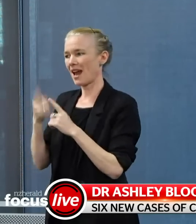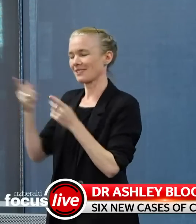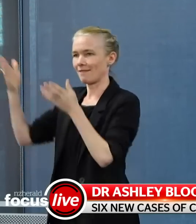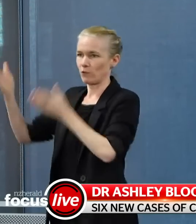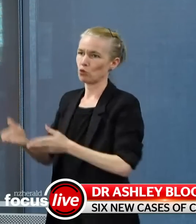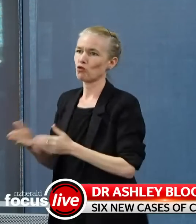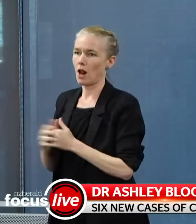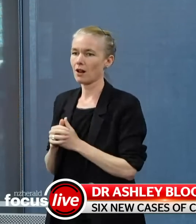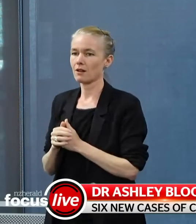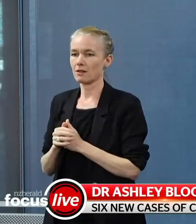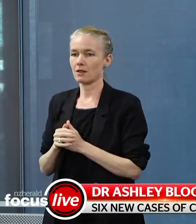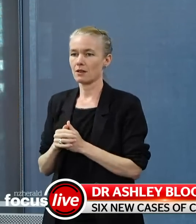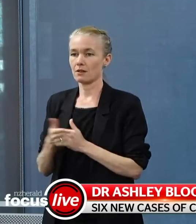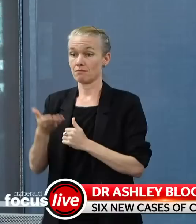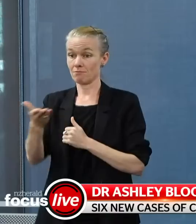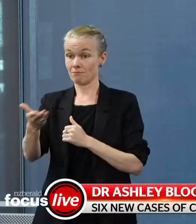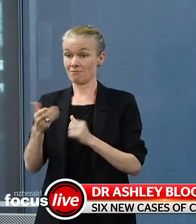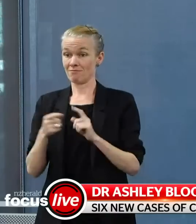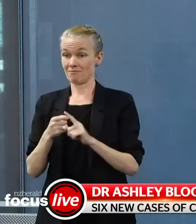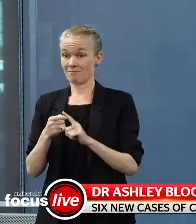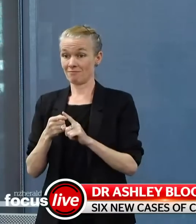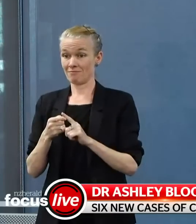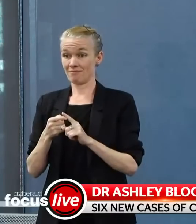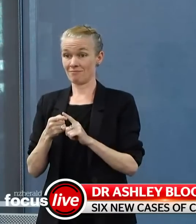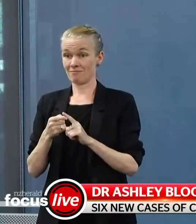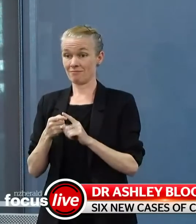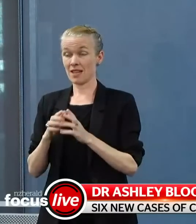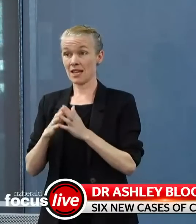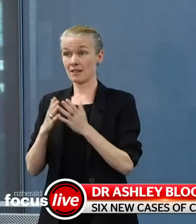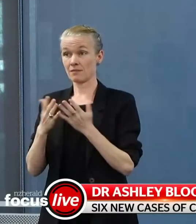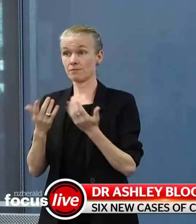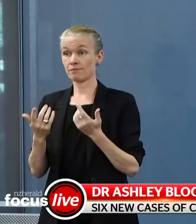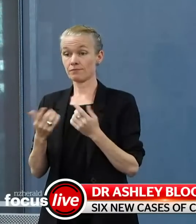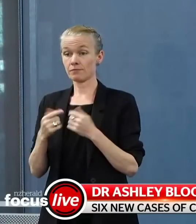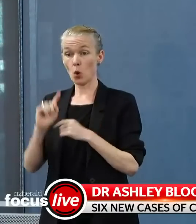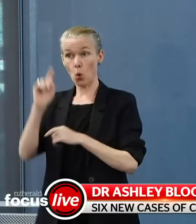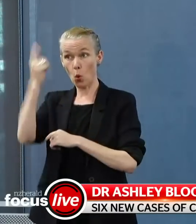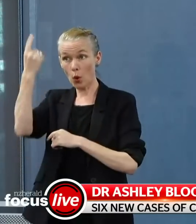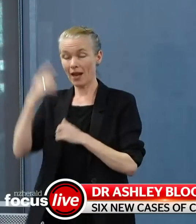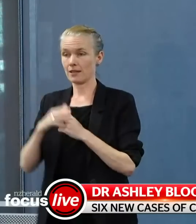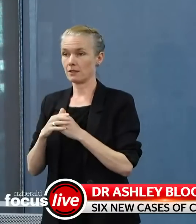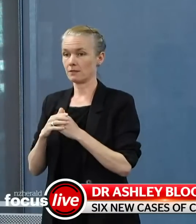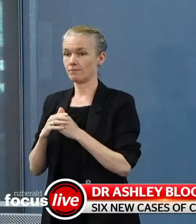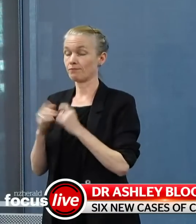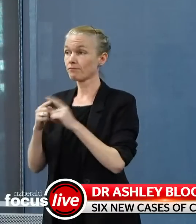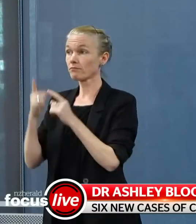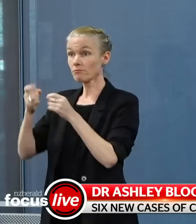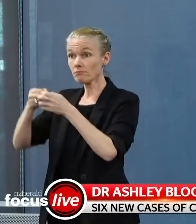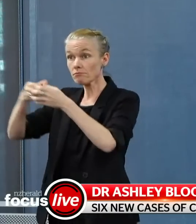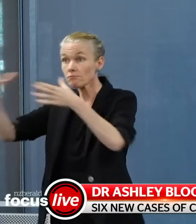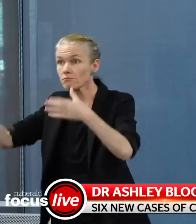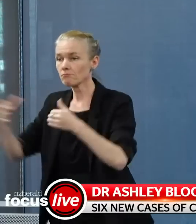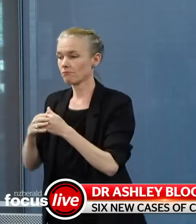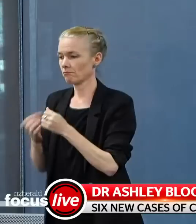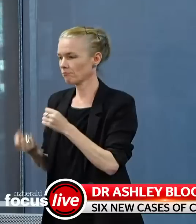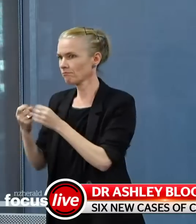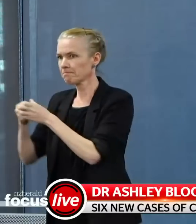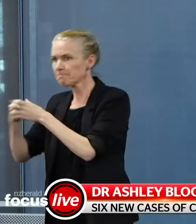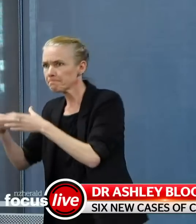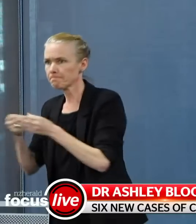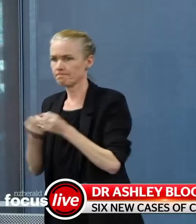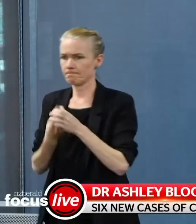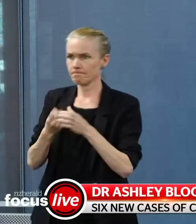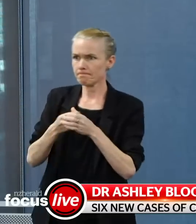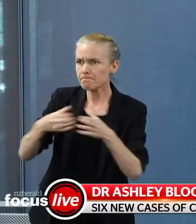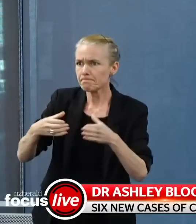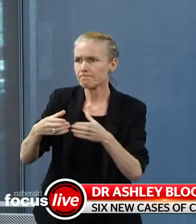How much is the group now associated with the winning cluster, given that it's now, you there's this new event and these new bereavement activities and another bus